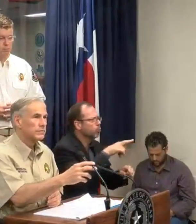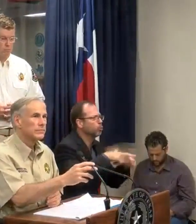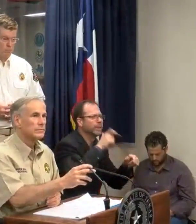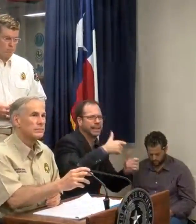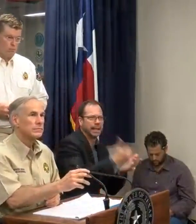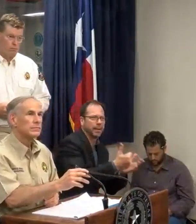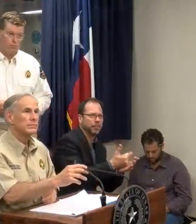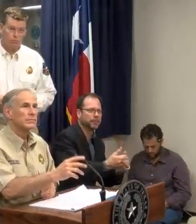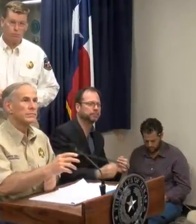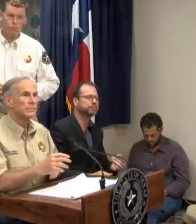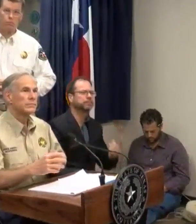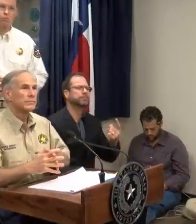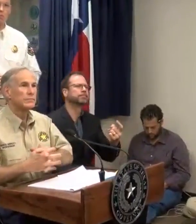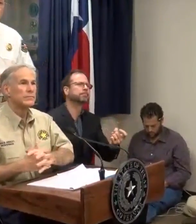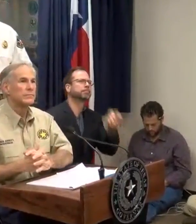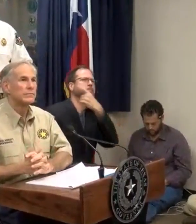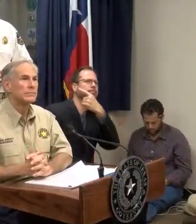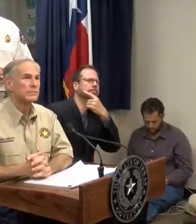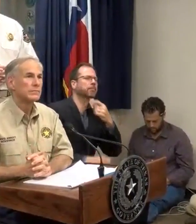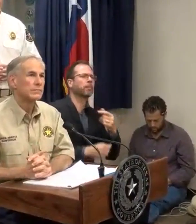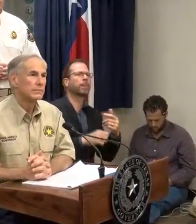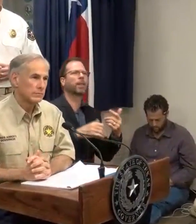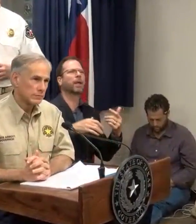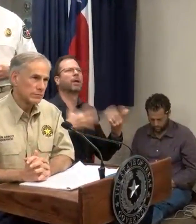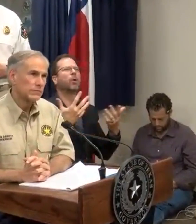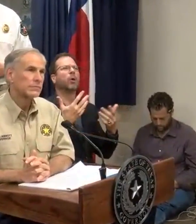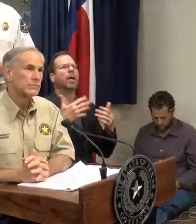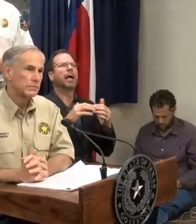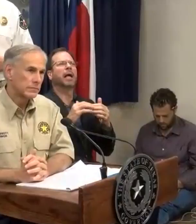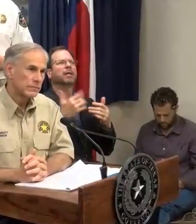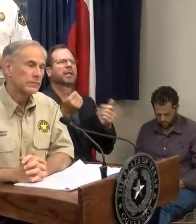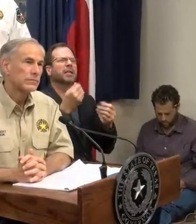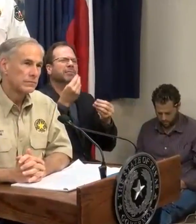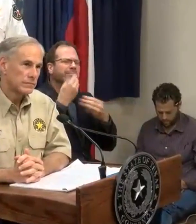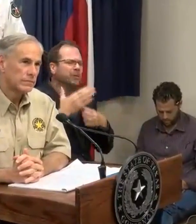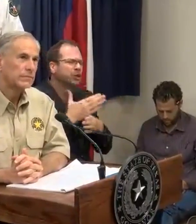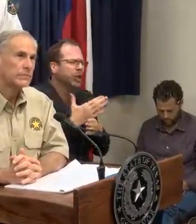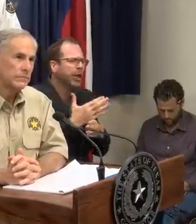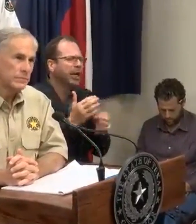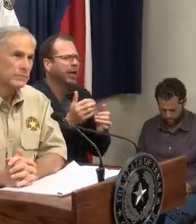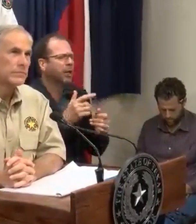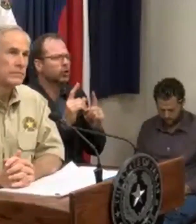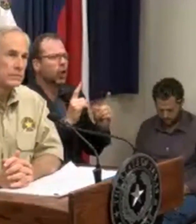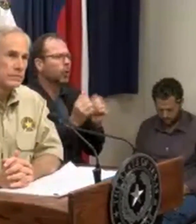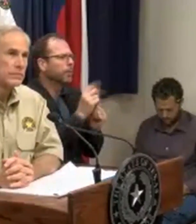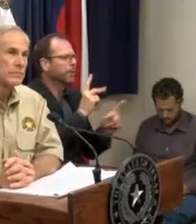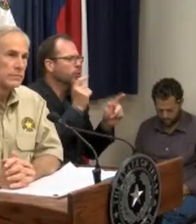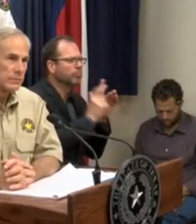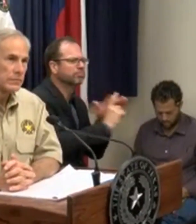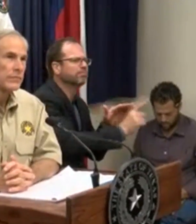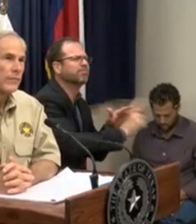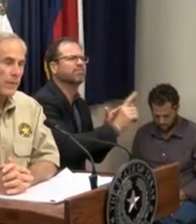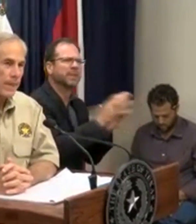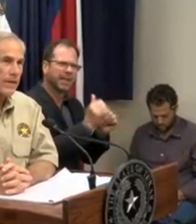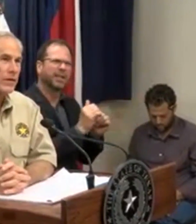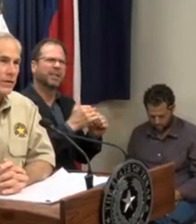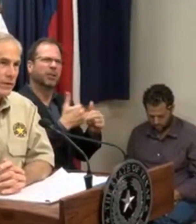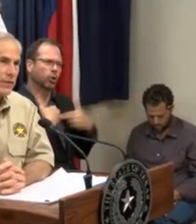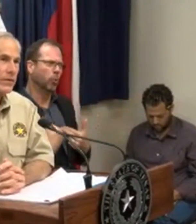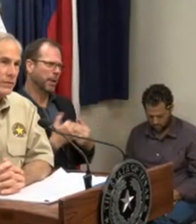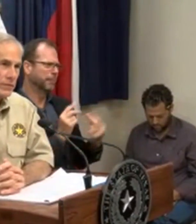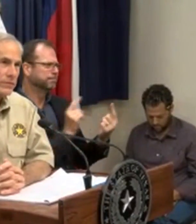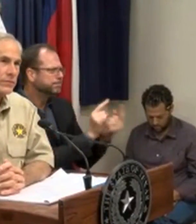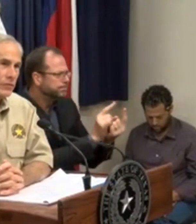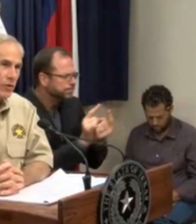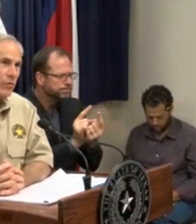Governor, can you share with us some of the human contact you've had caught in with the evacuees? And it's something you're going continue to do at this